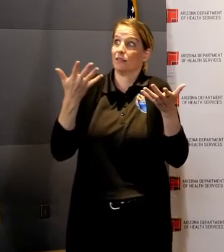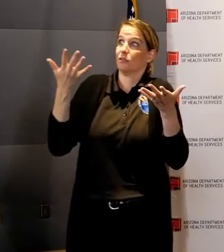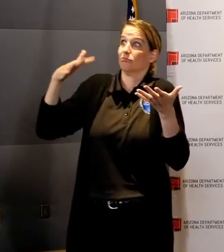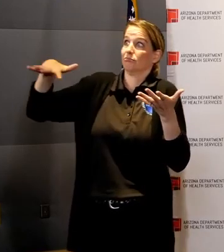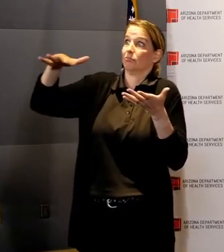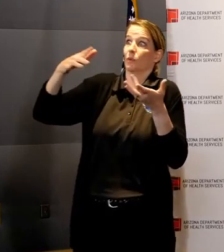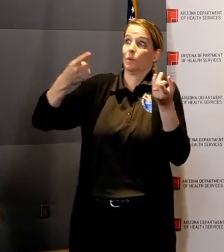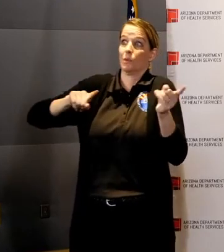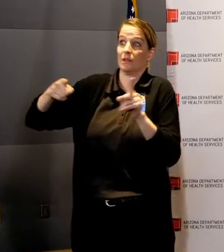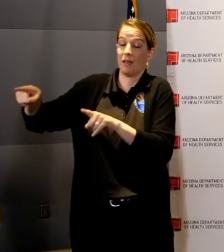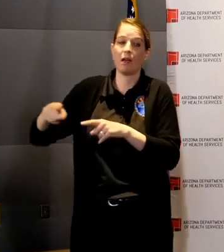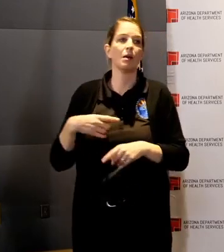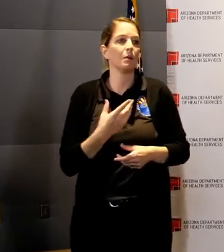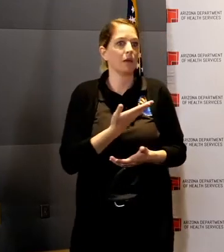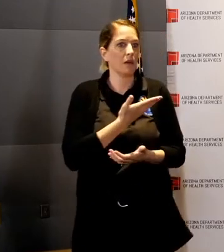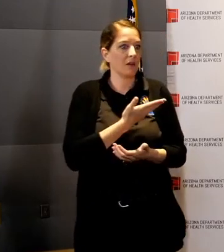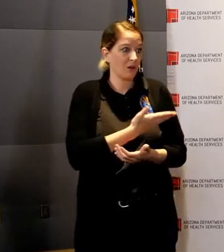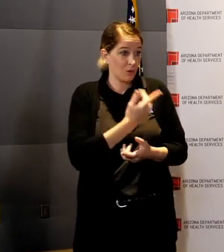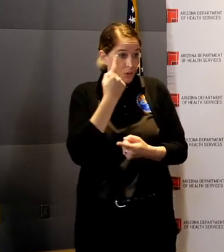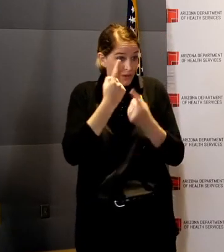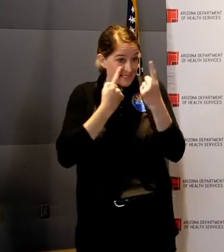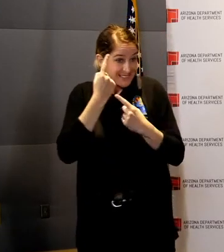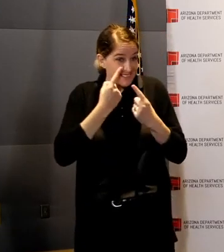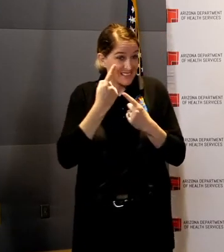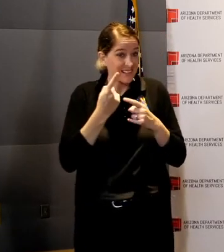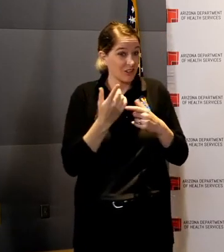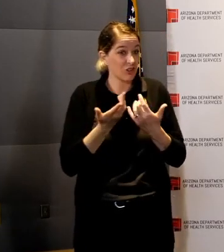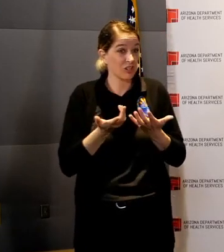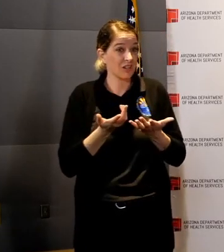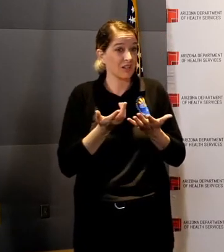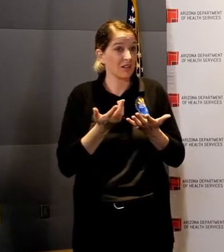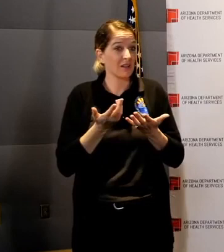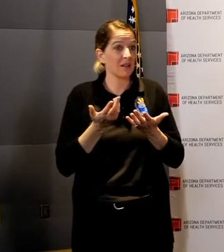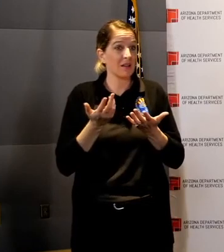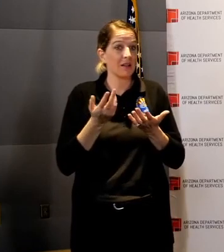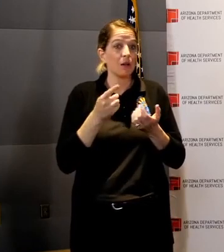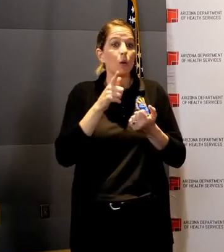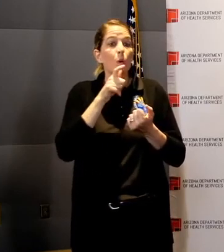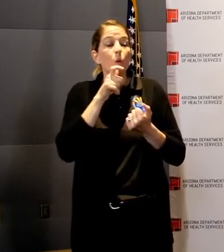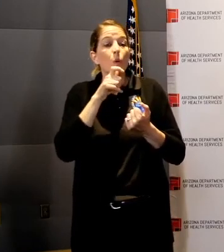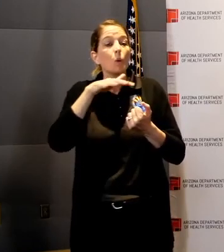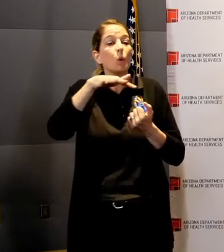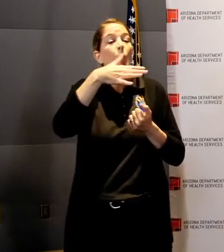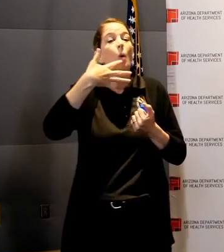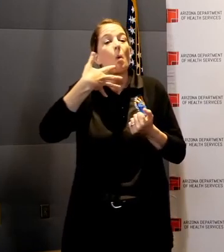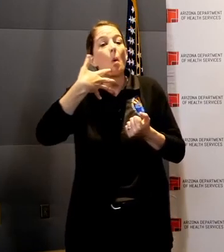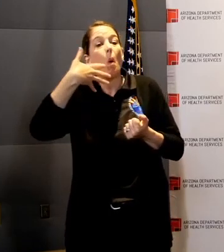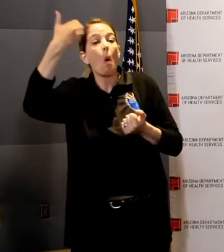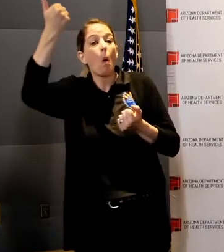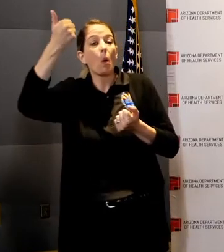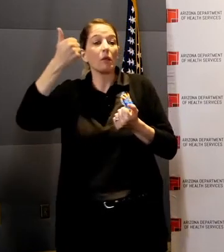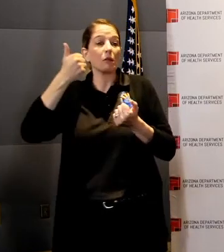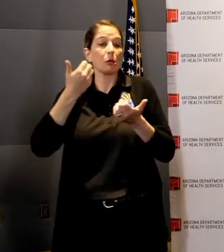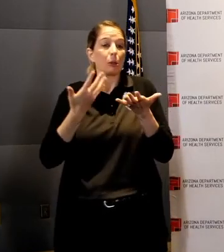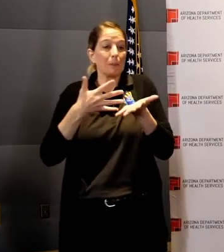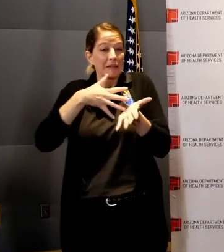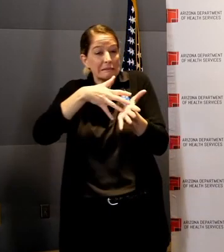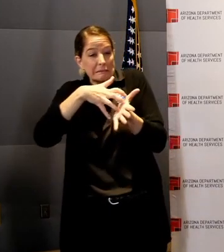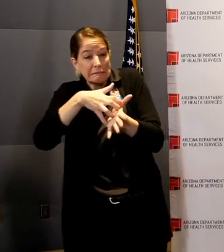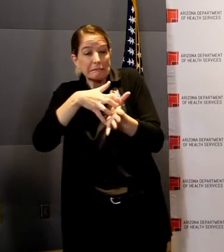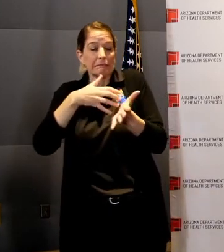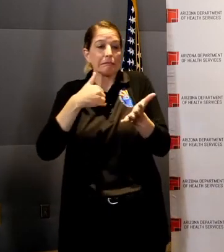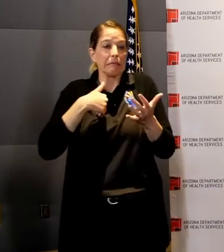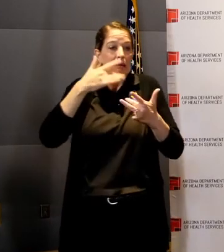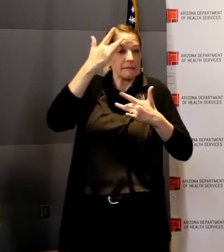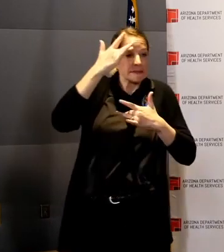are you considering would you release medically fragile older inmates to sort of reduce the